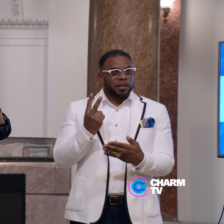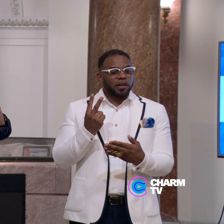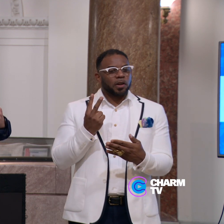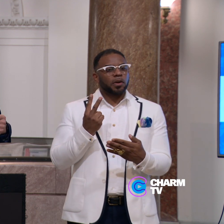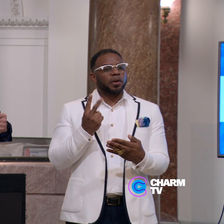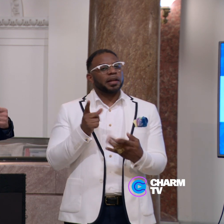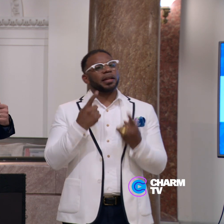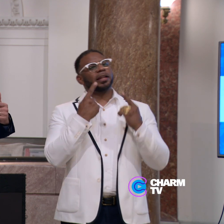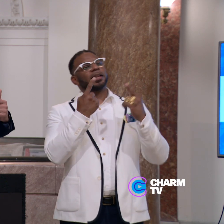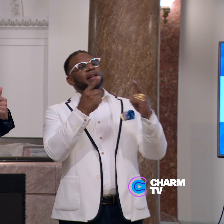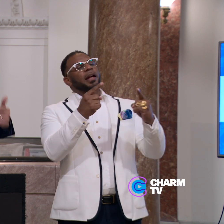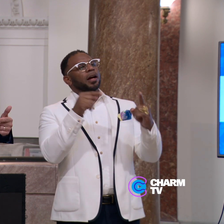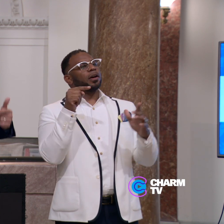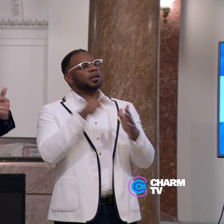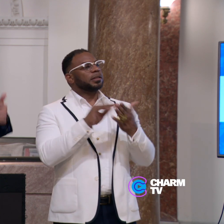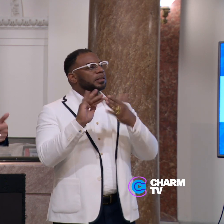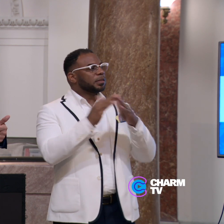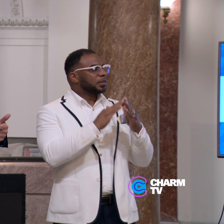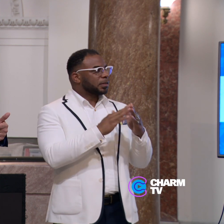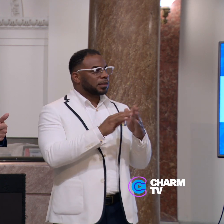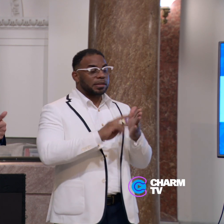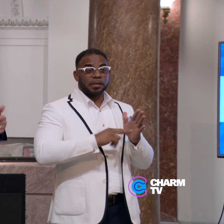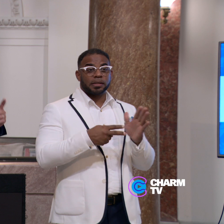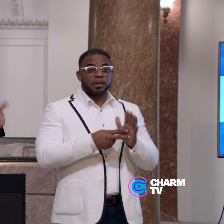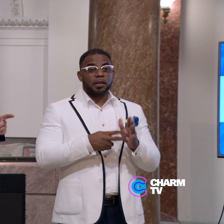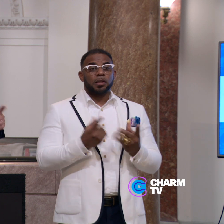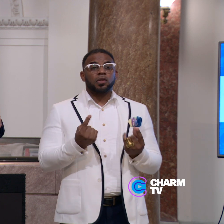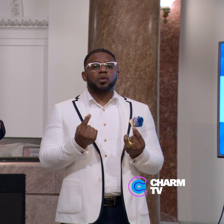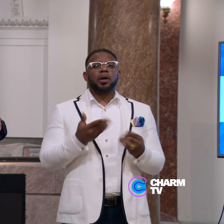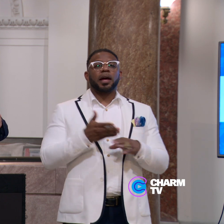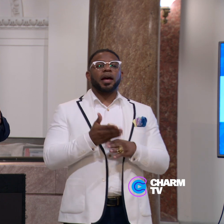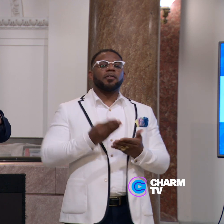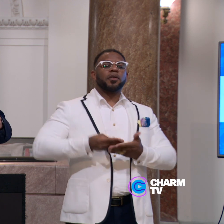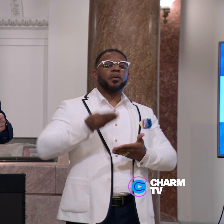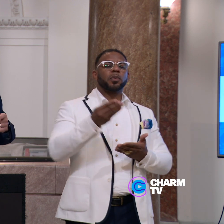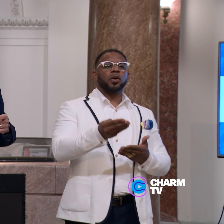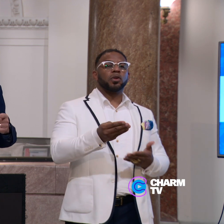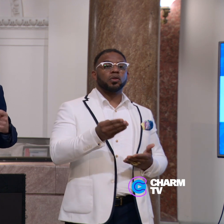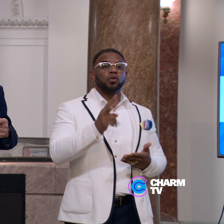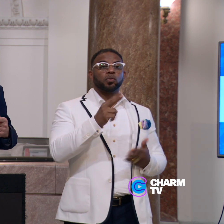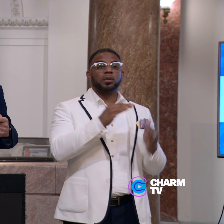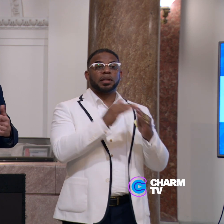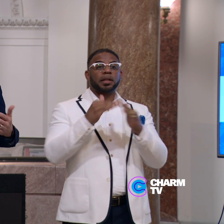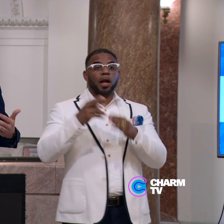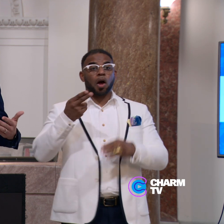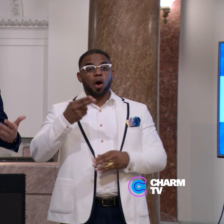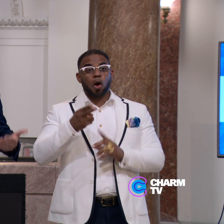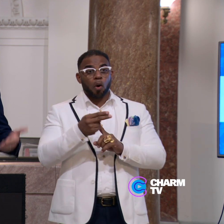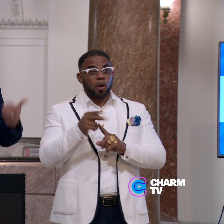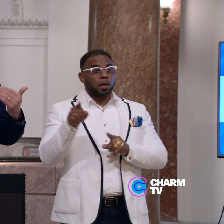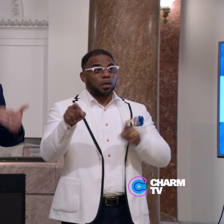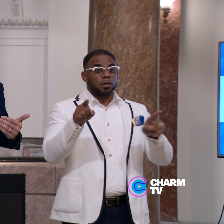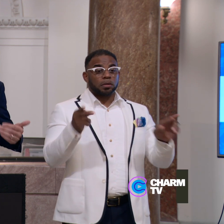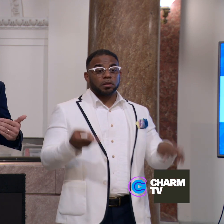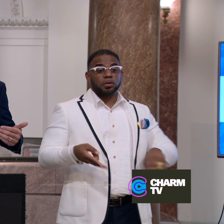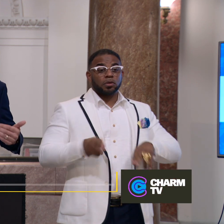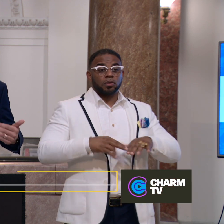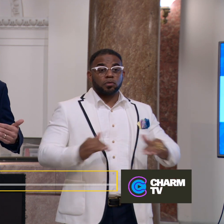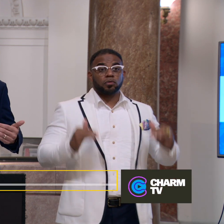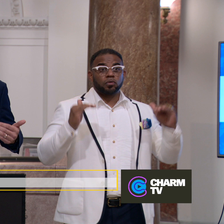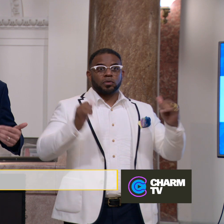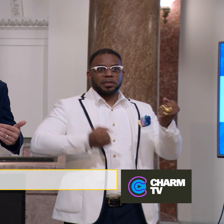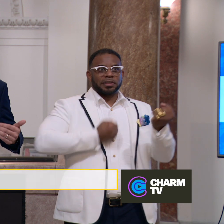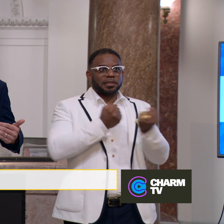he announced the city's intent, after purchasing two downtown hotels, to increase the